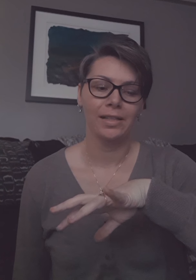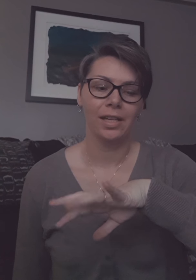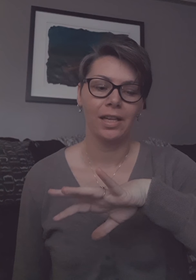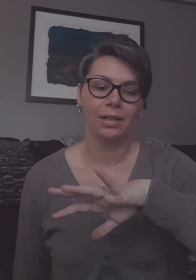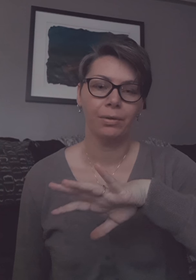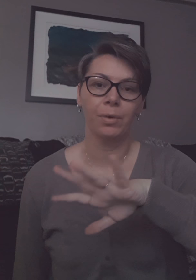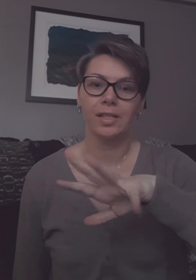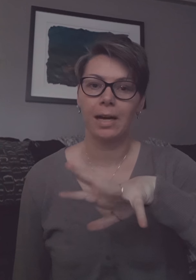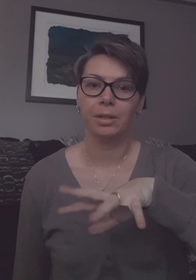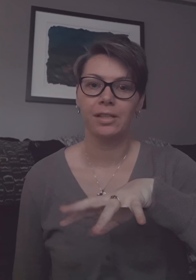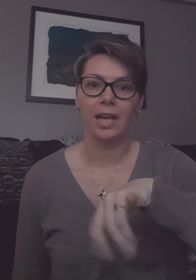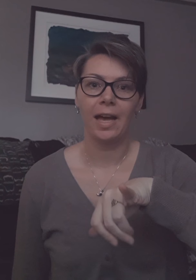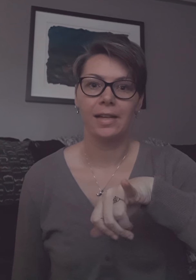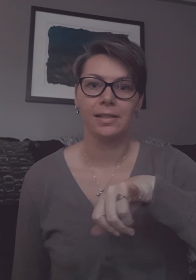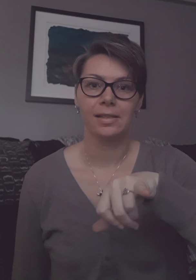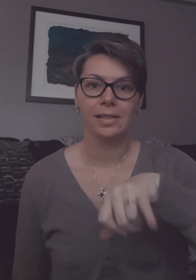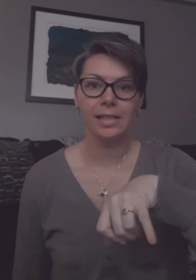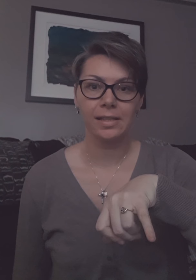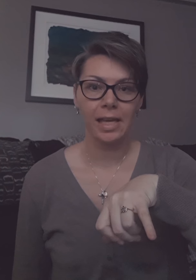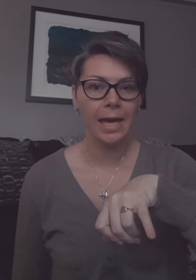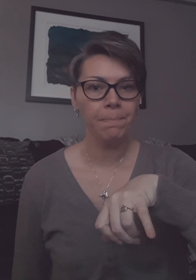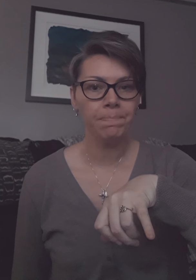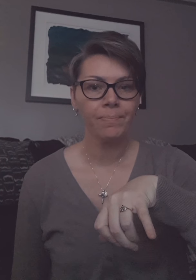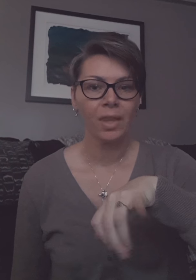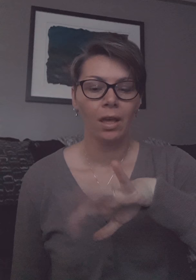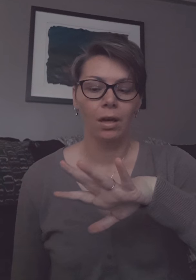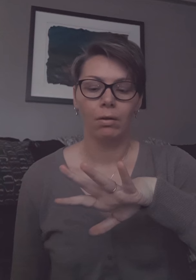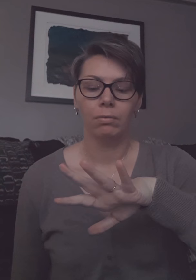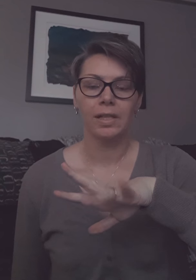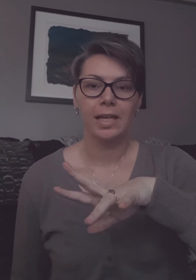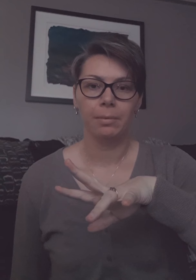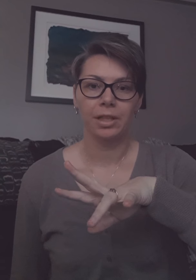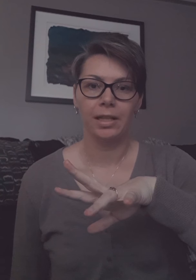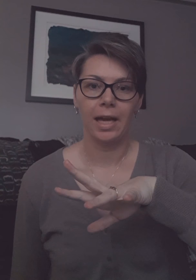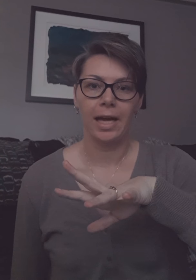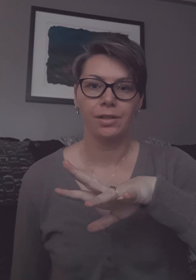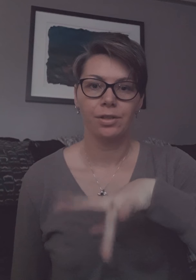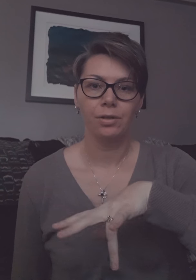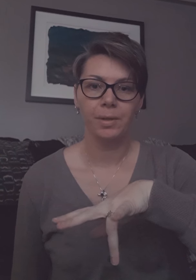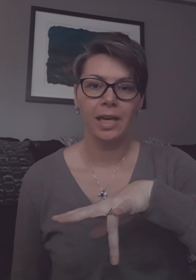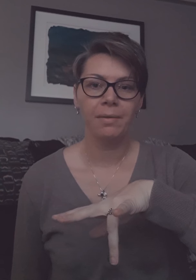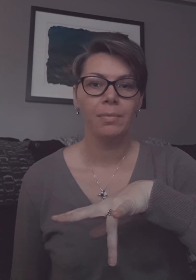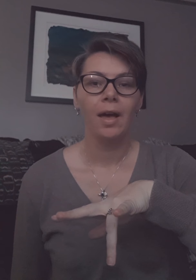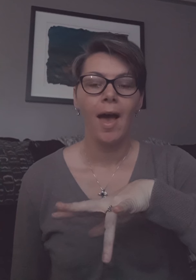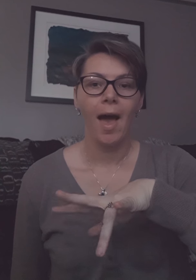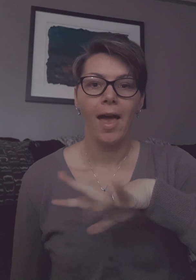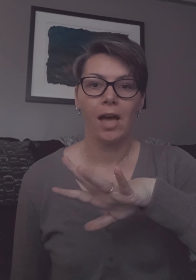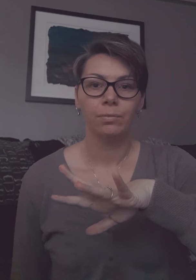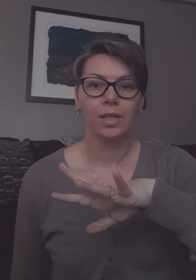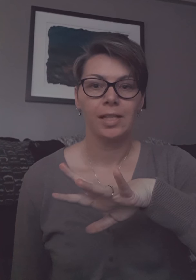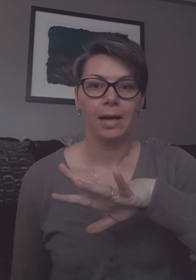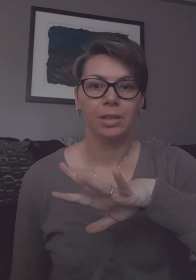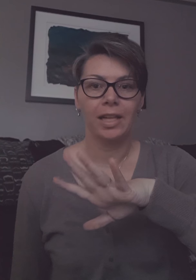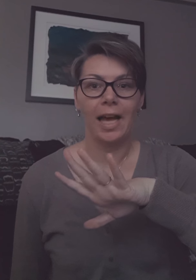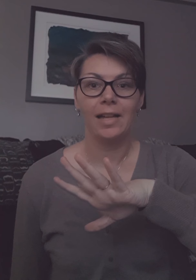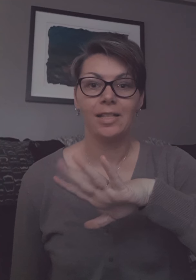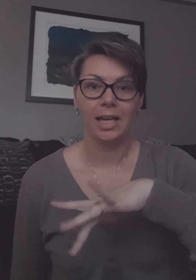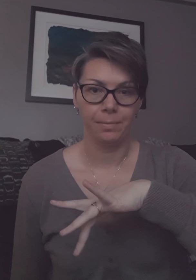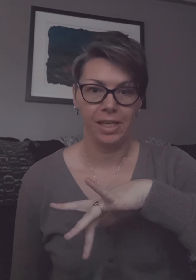take one tablet at 6 a.m one tablet at 2 p.m and one tablet at 10 p